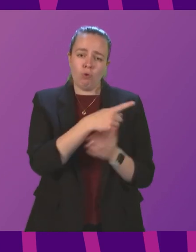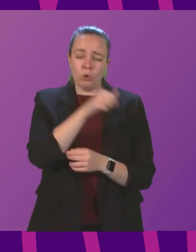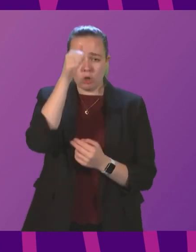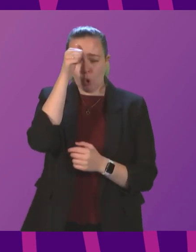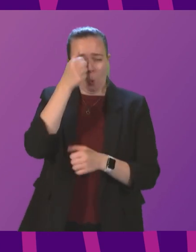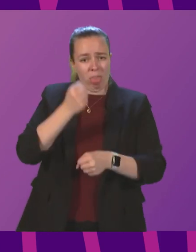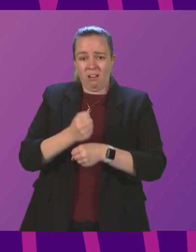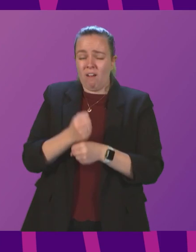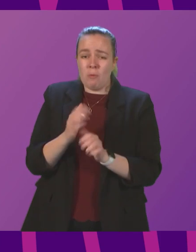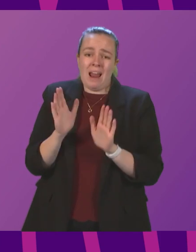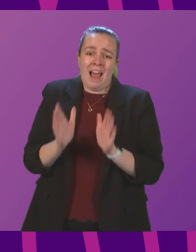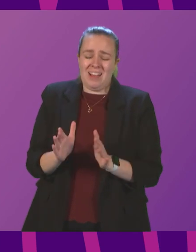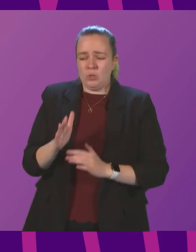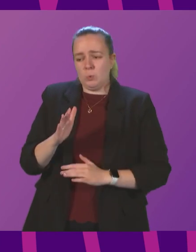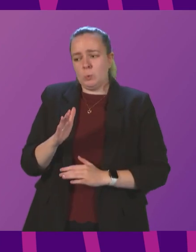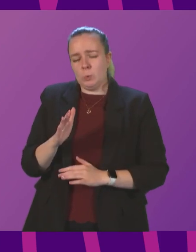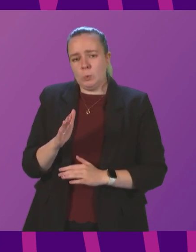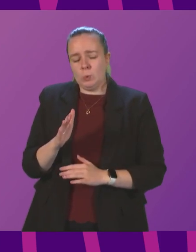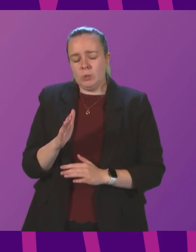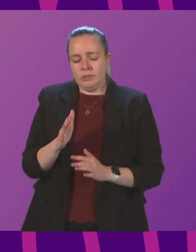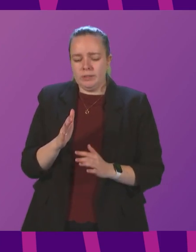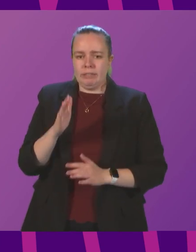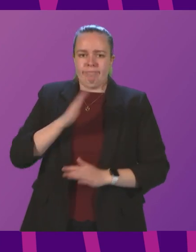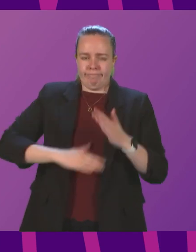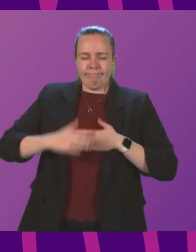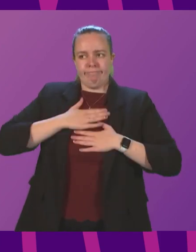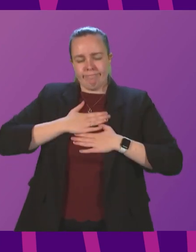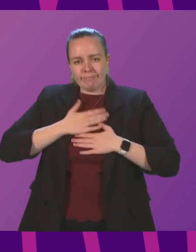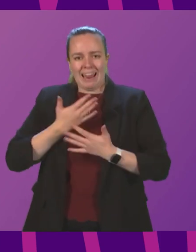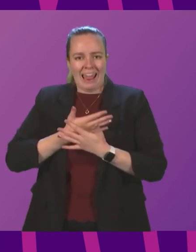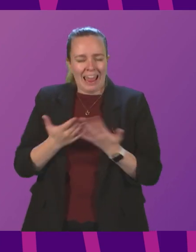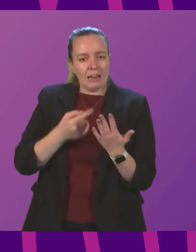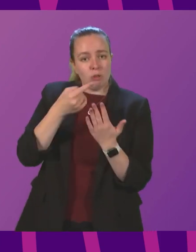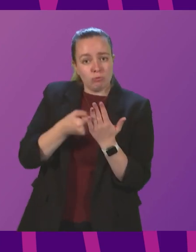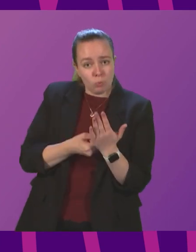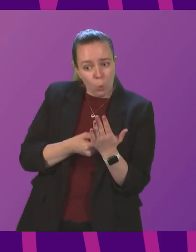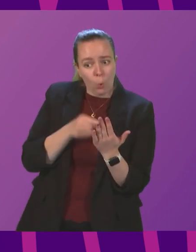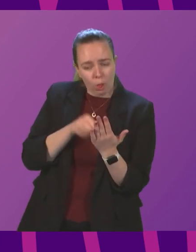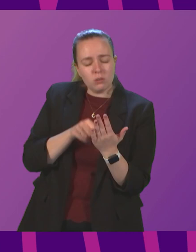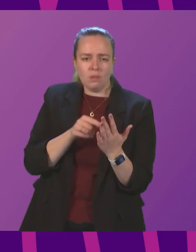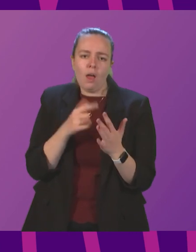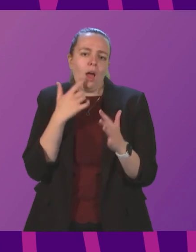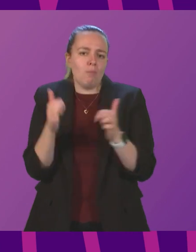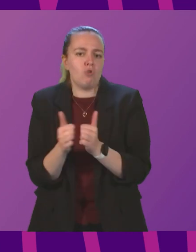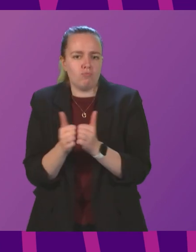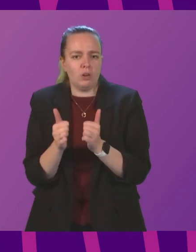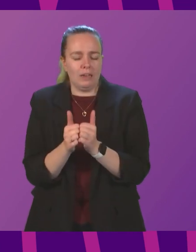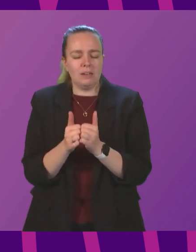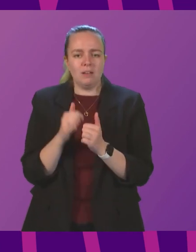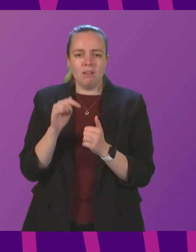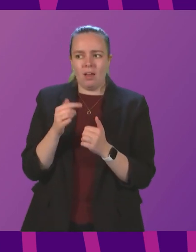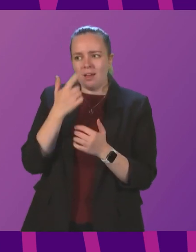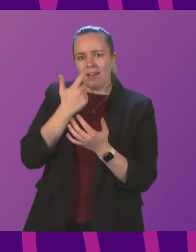government has to satisfy itself that any measures it takes are proportionate, that they can be